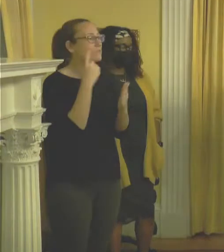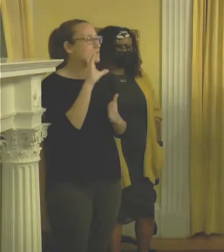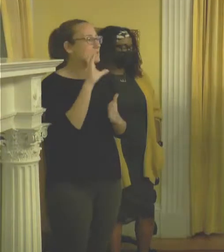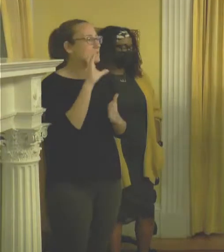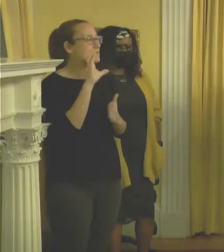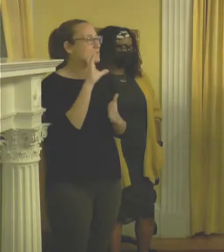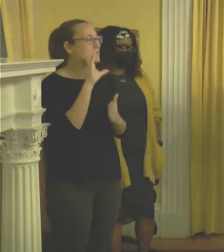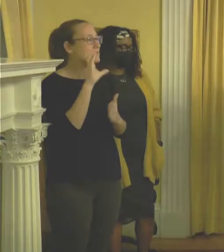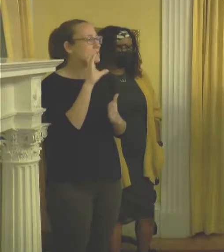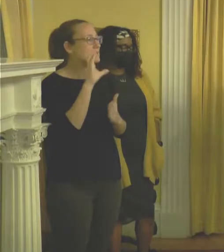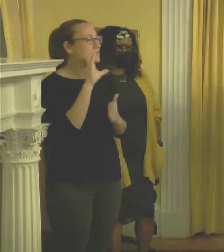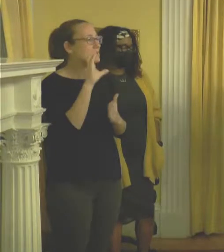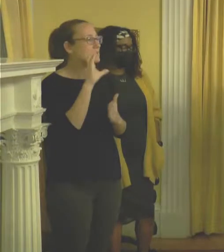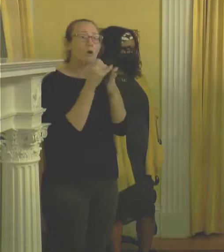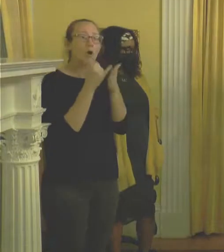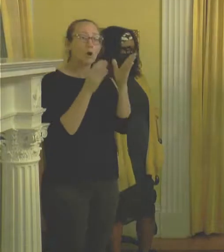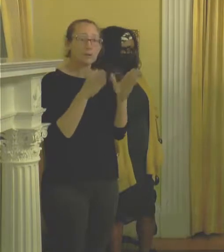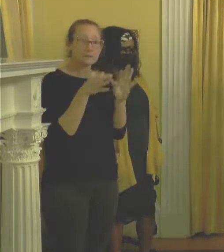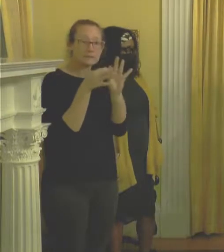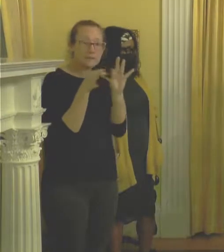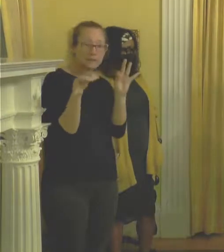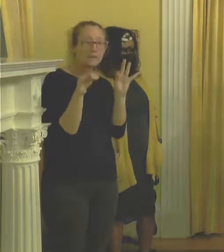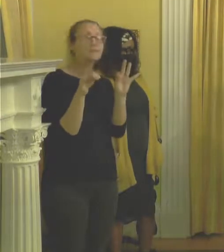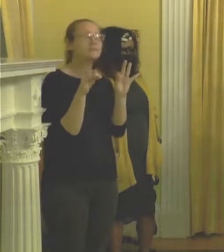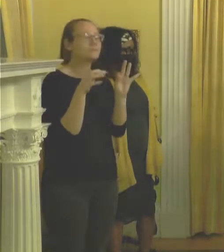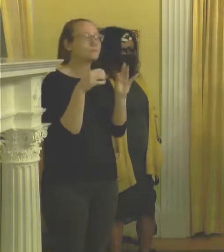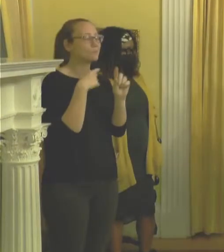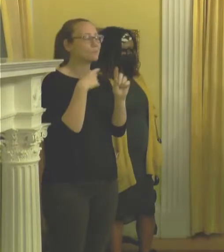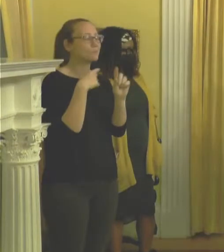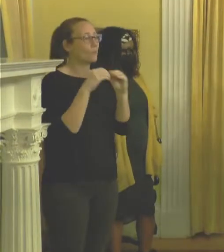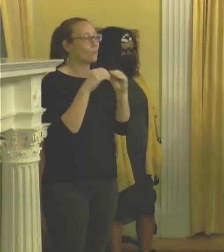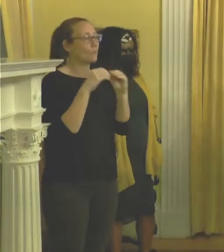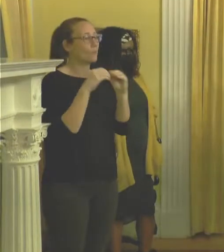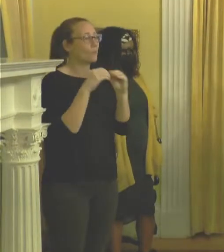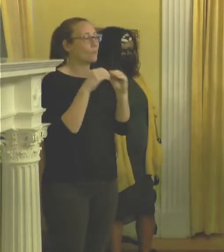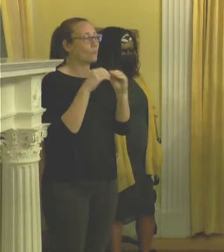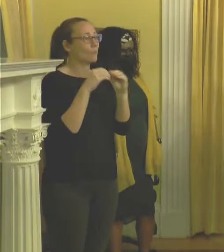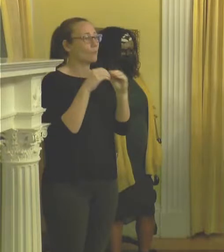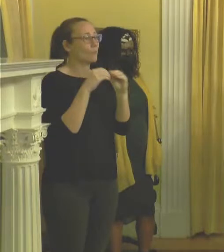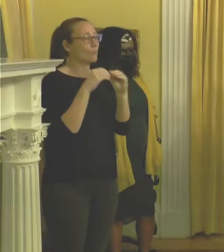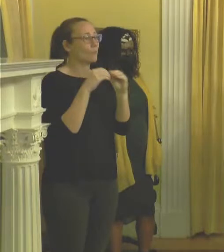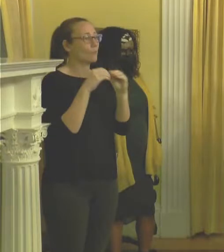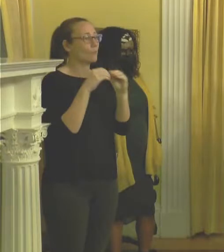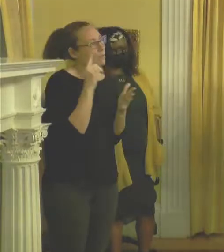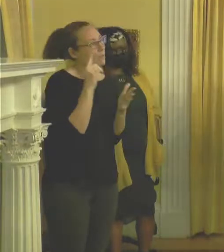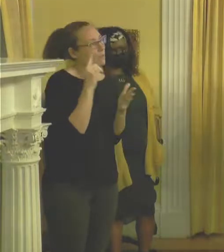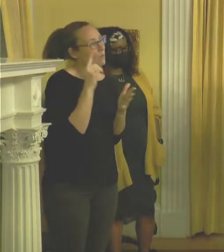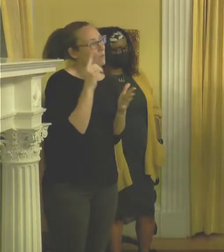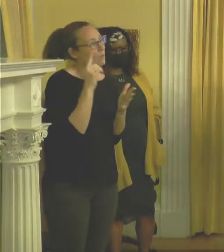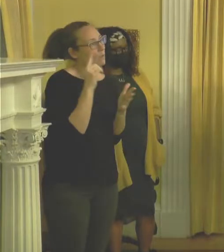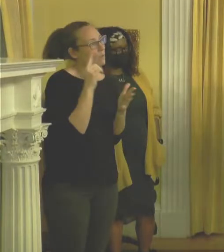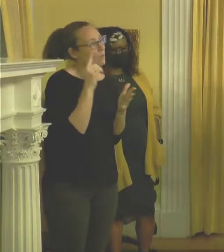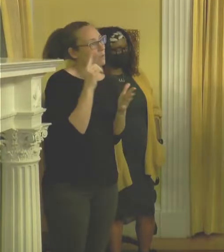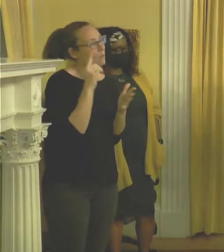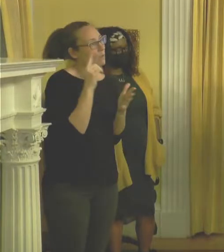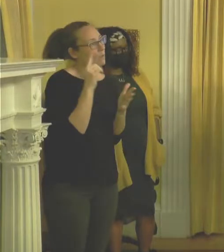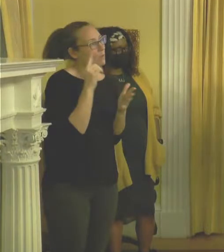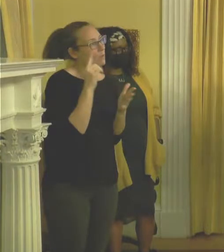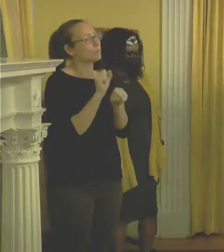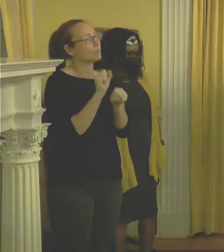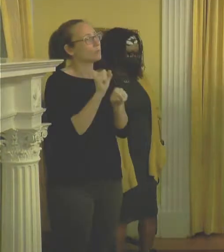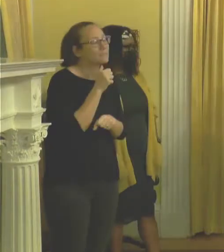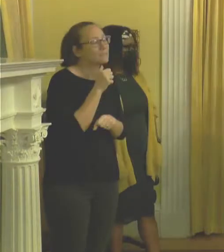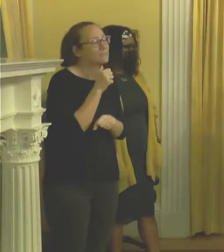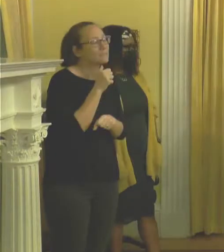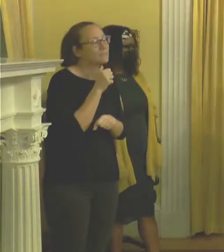artist statements, proposals, and more. For any of you artists out there, you know how incredibly important those are as a working artist. So it's